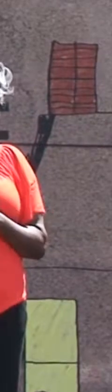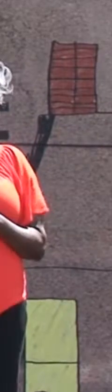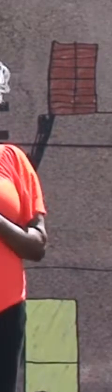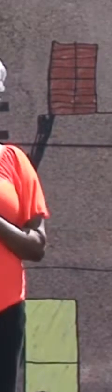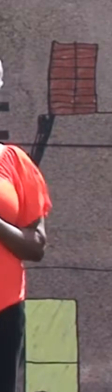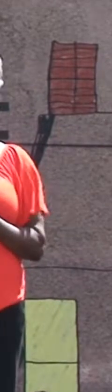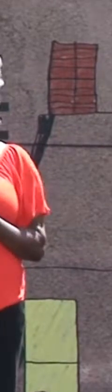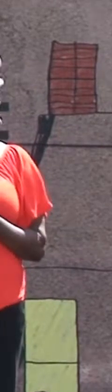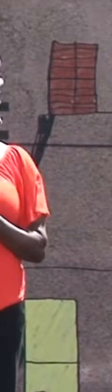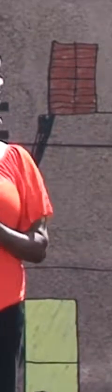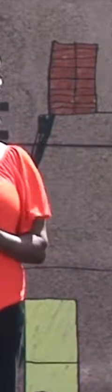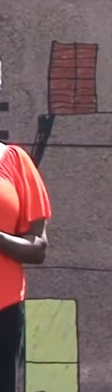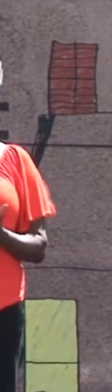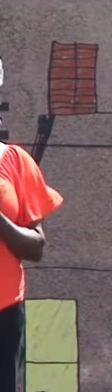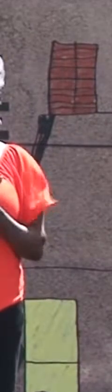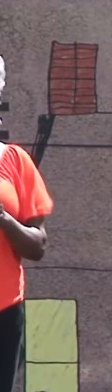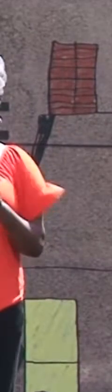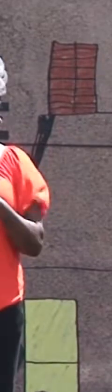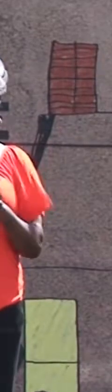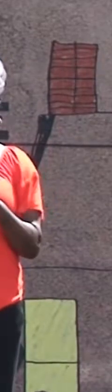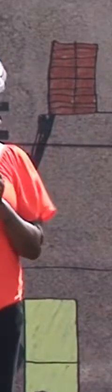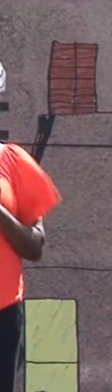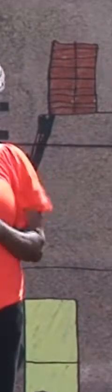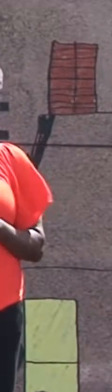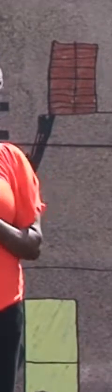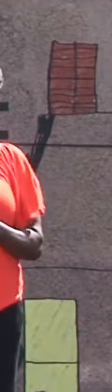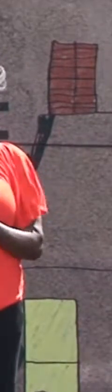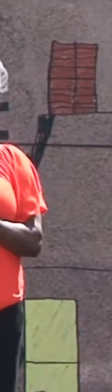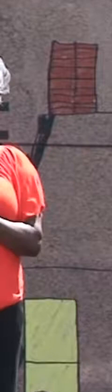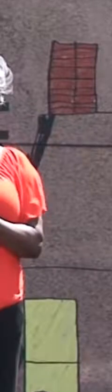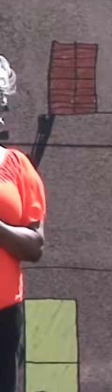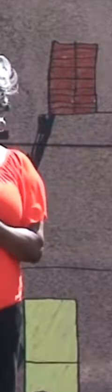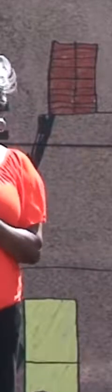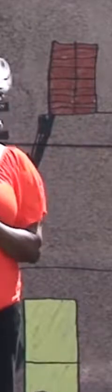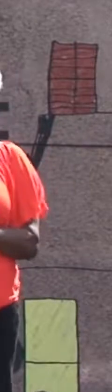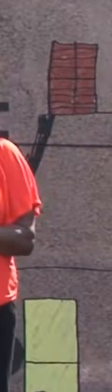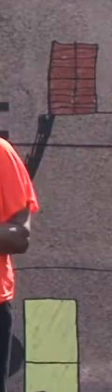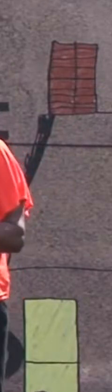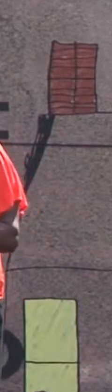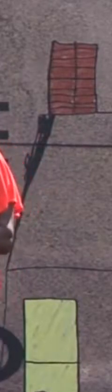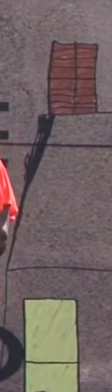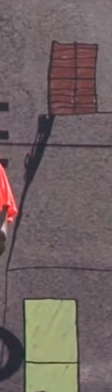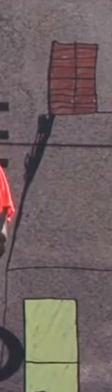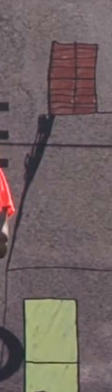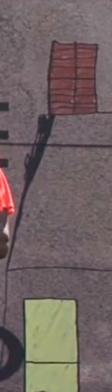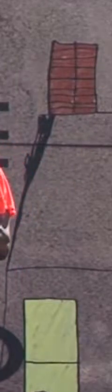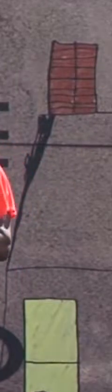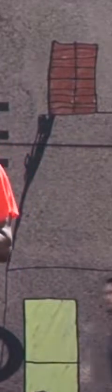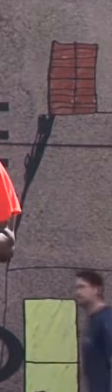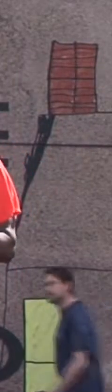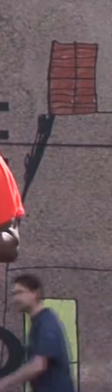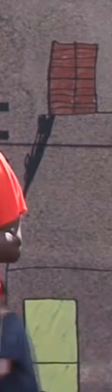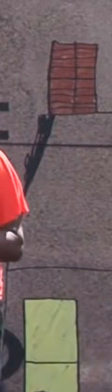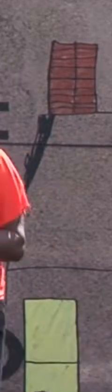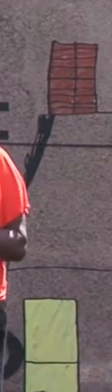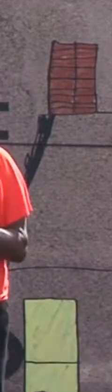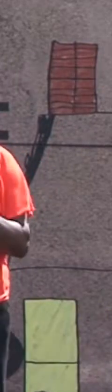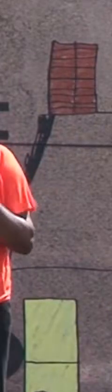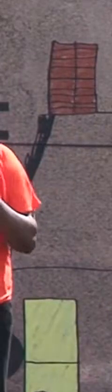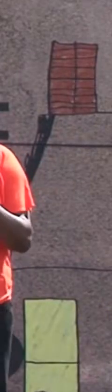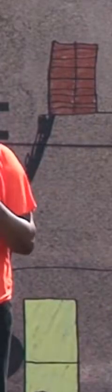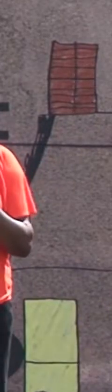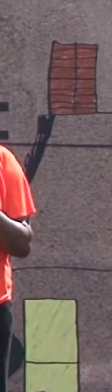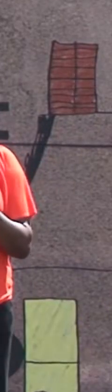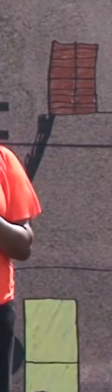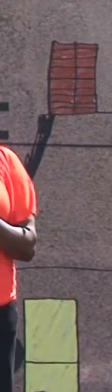Voters of North Carolina, Moms Demand Action for Gun Sense in America. They